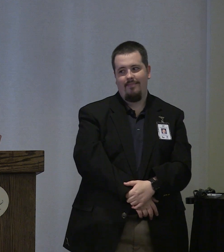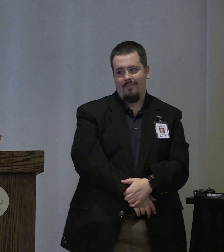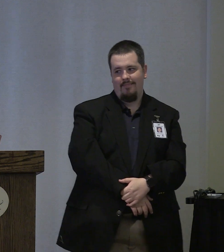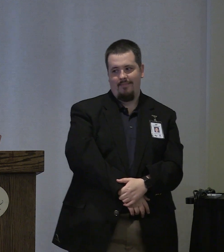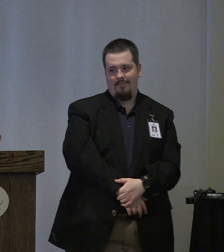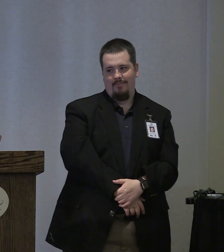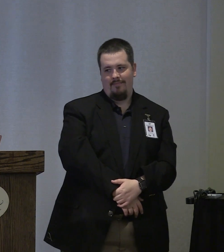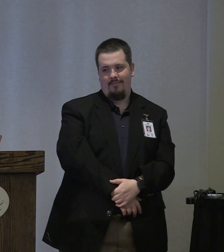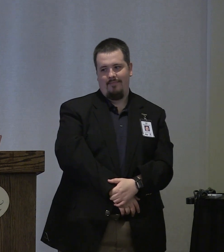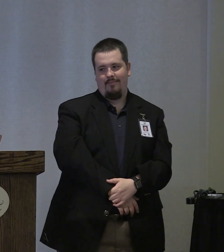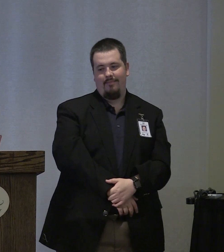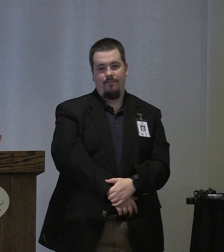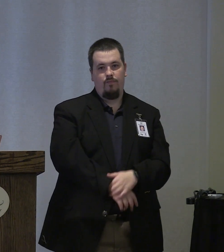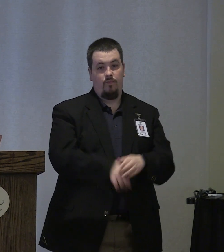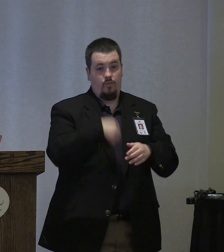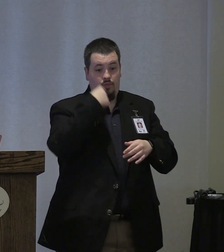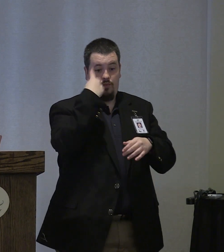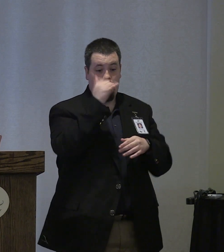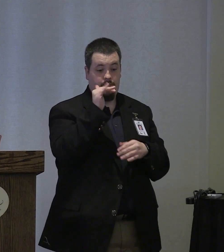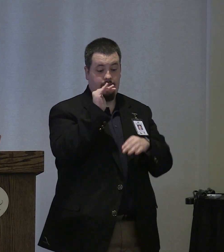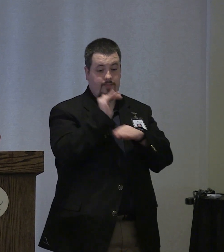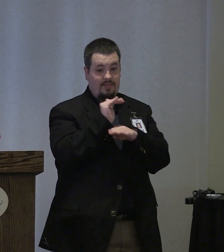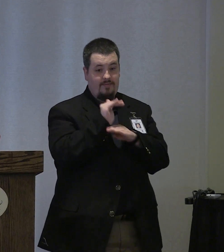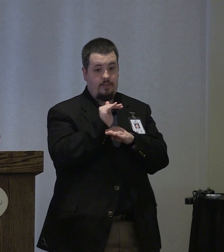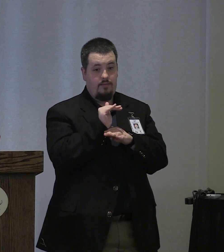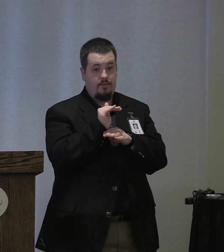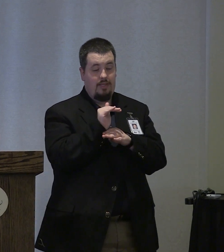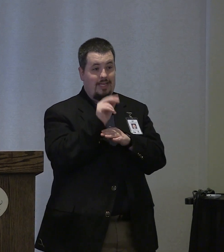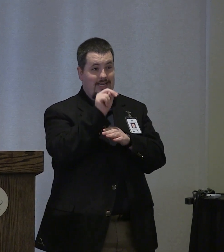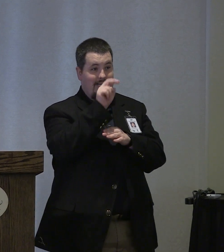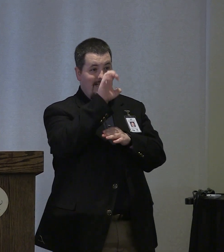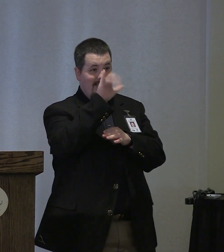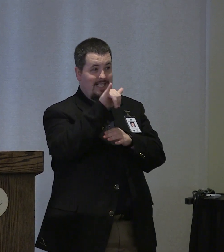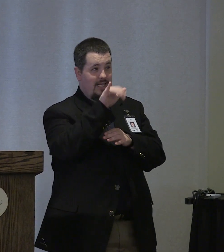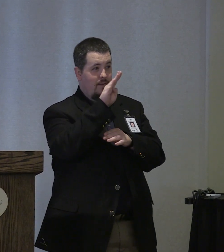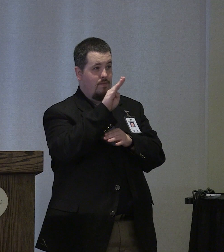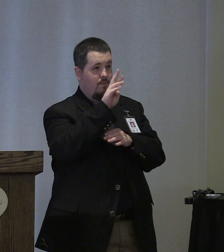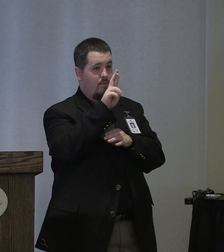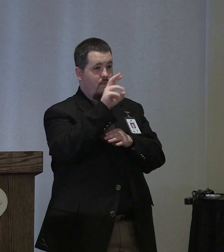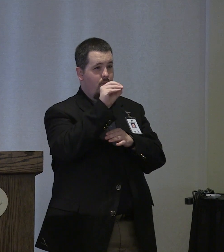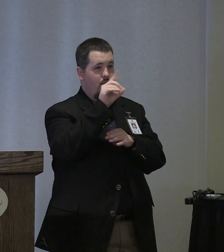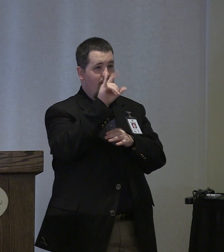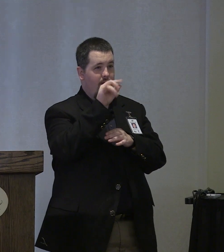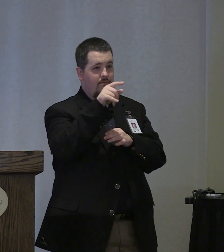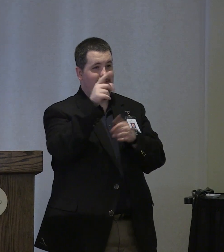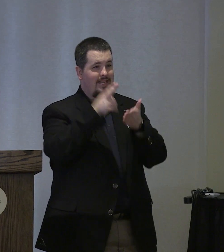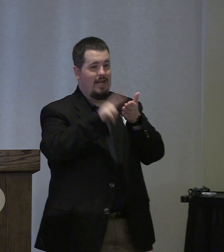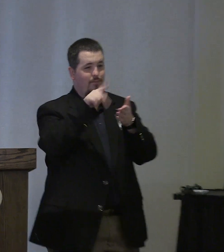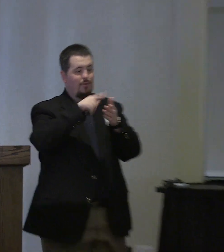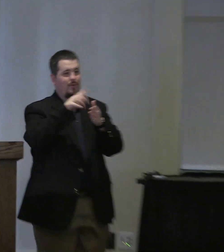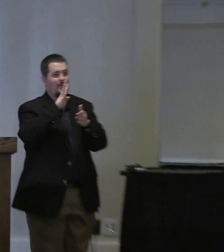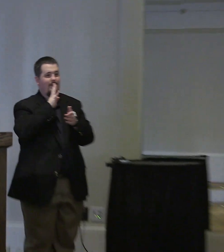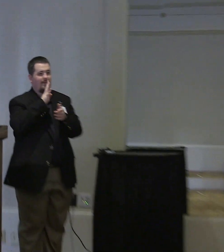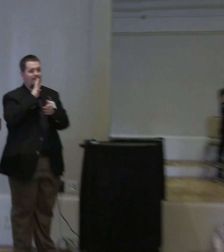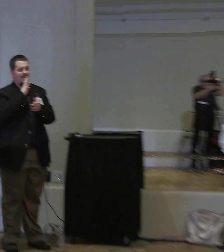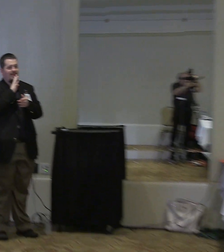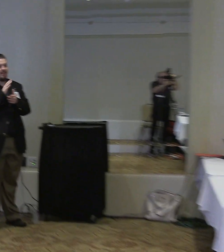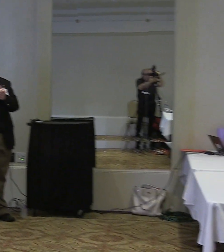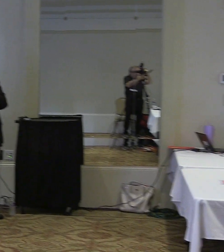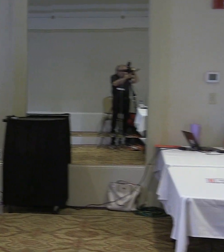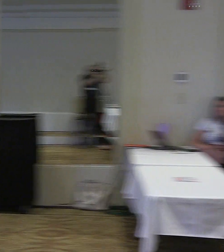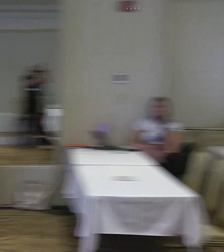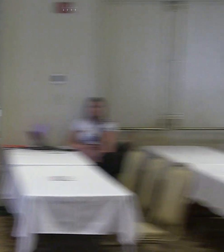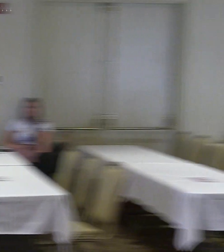evening it looks like there is a nancy brawlin who has signed up to speak yes ma'am i see you right here